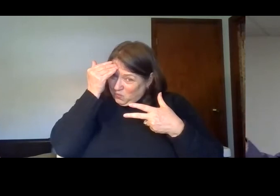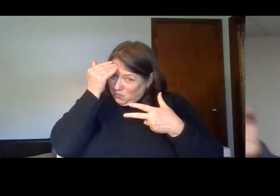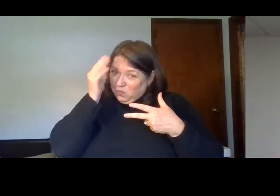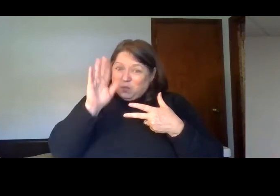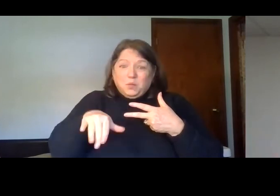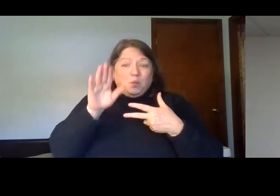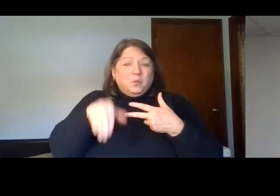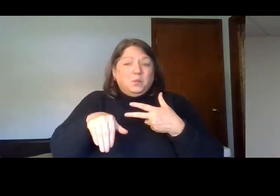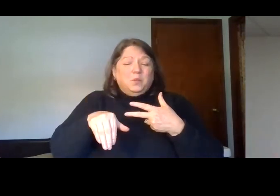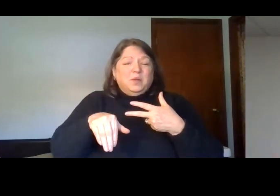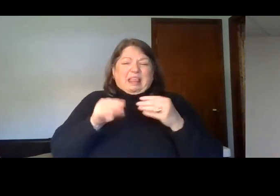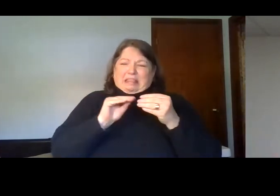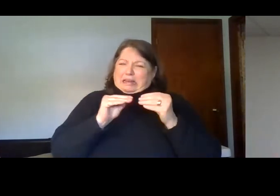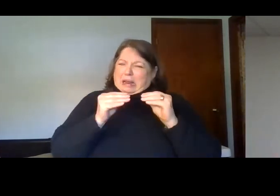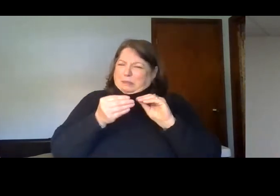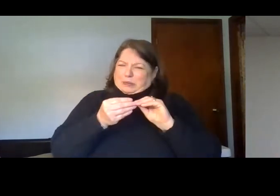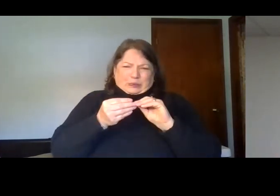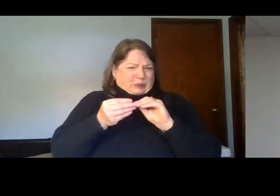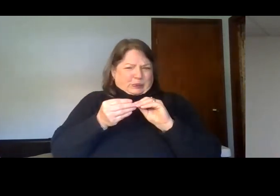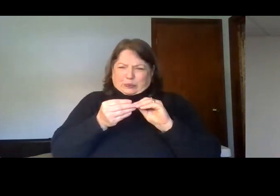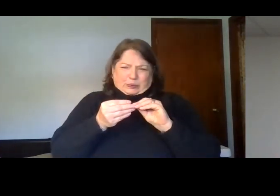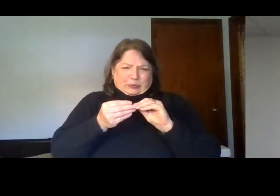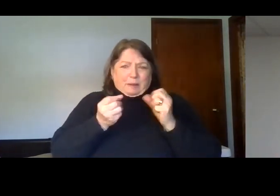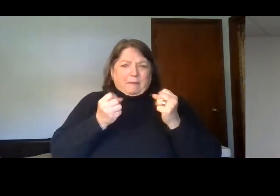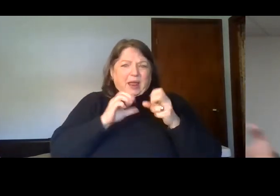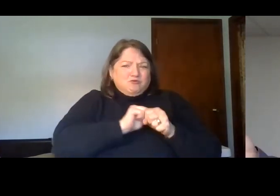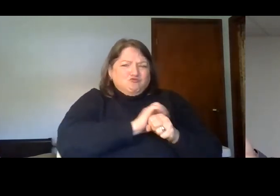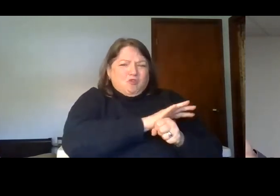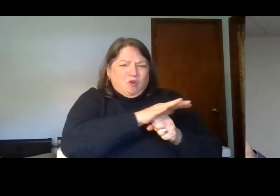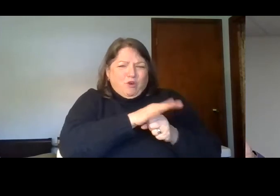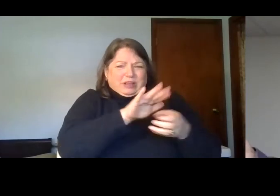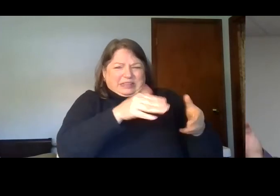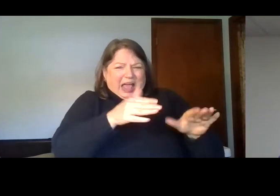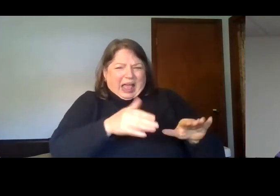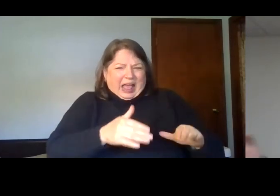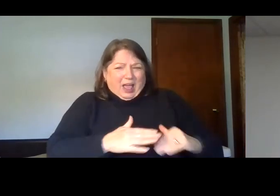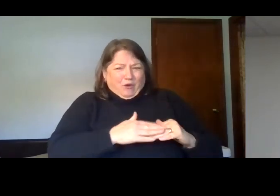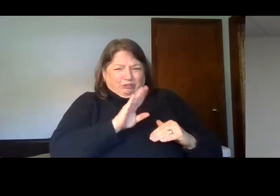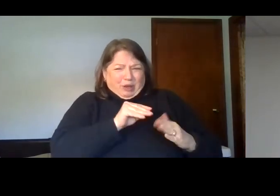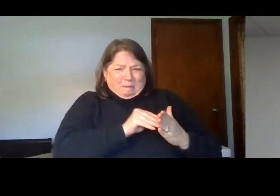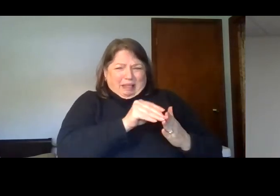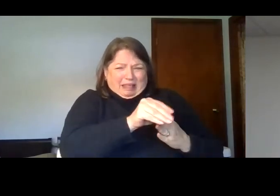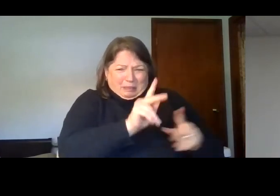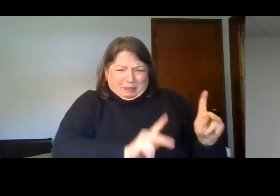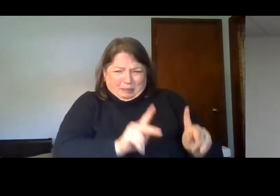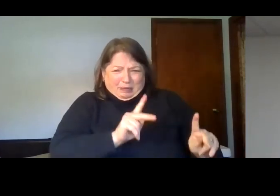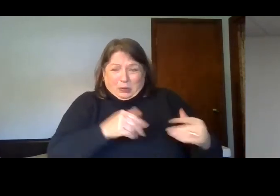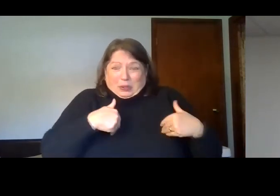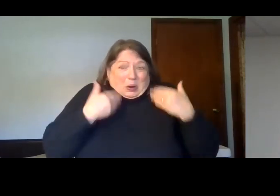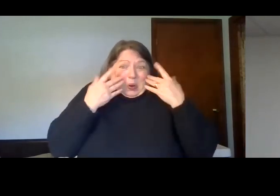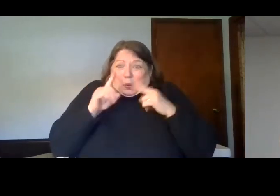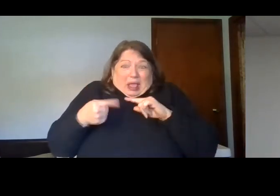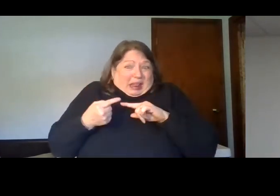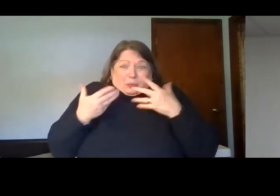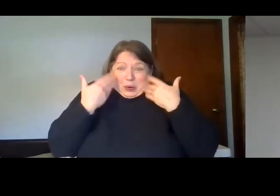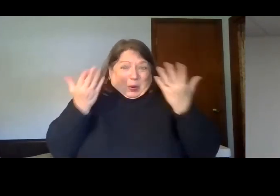are very high. Well, over a million people are dead already. We don't know if our time is coming up. Let me ask you a